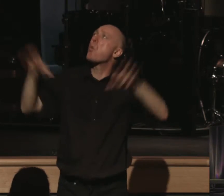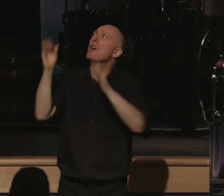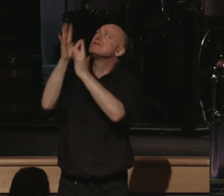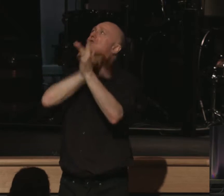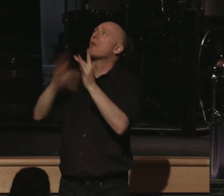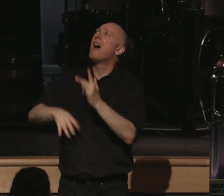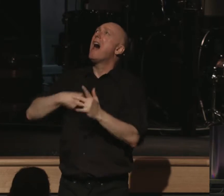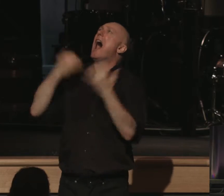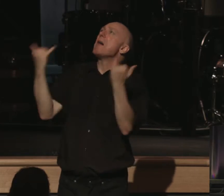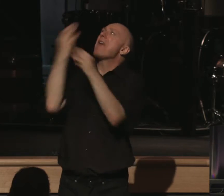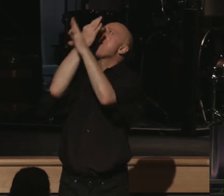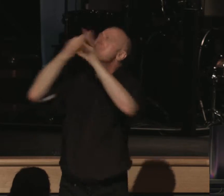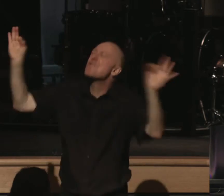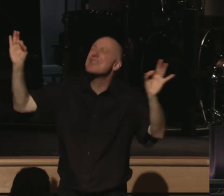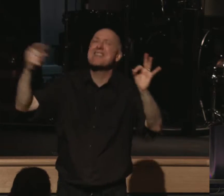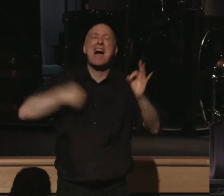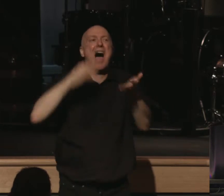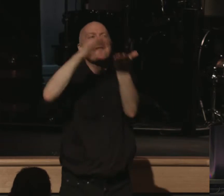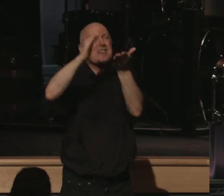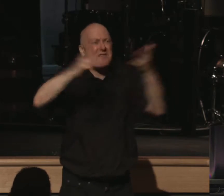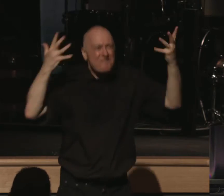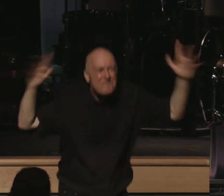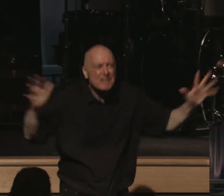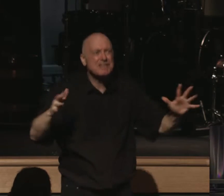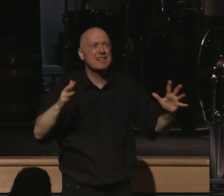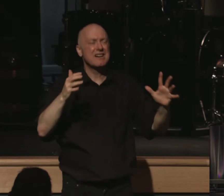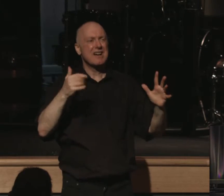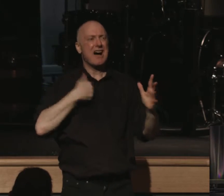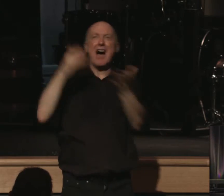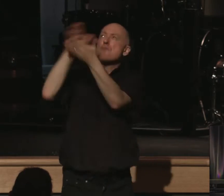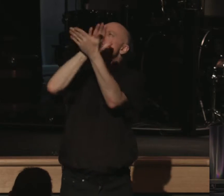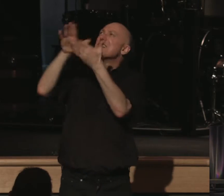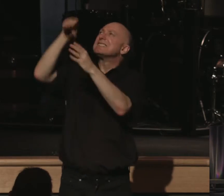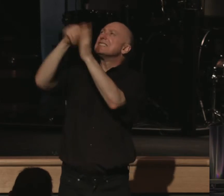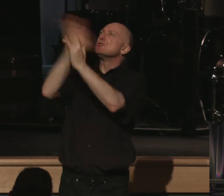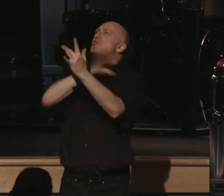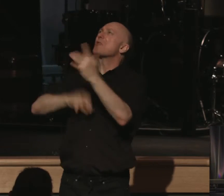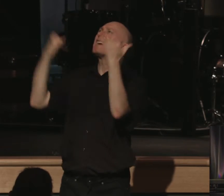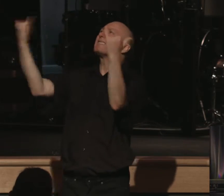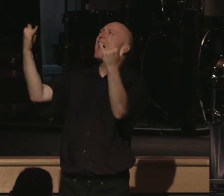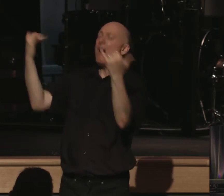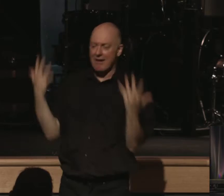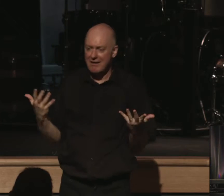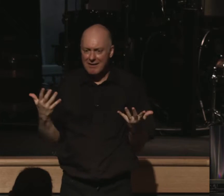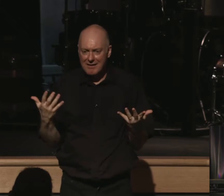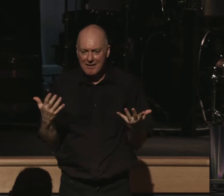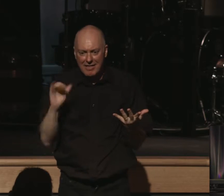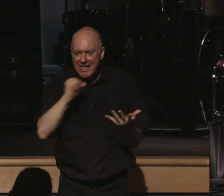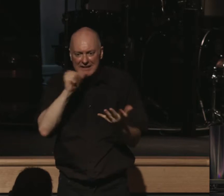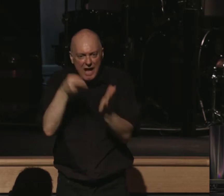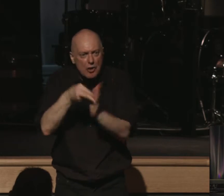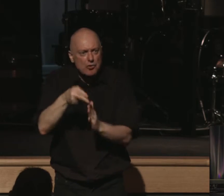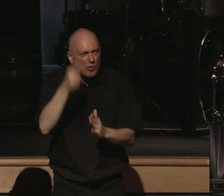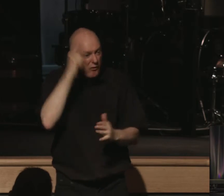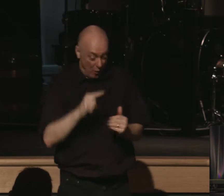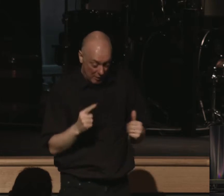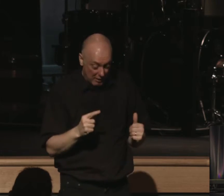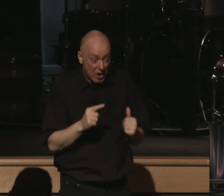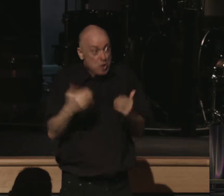Jesus Christ. I am now freed. I am forgiven. I am found righteous in Jesus Christ. This, loved ones, is not a truth just for day one. It's a truth for